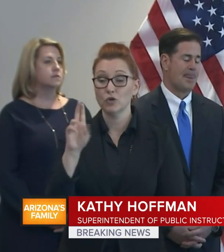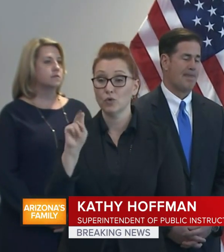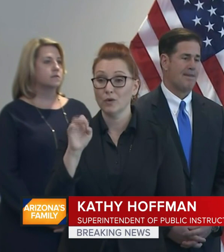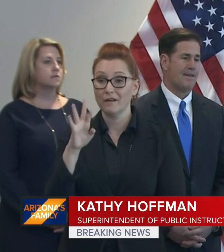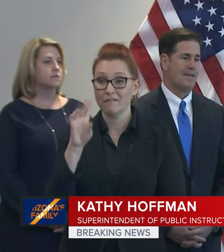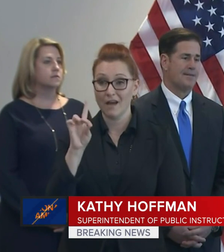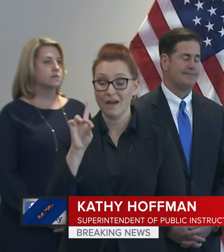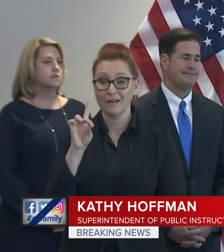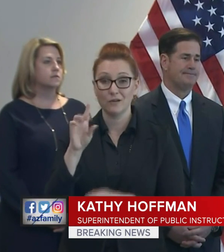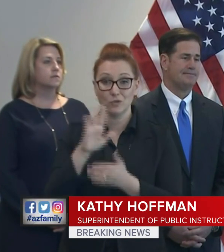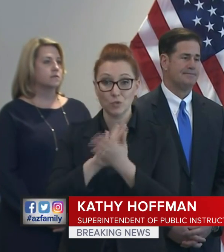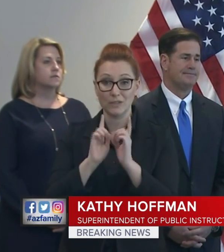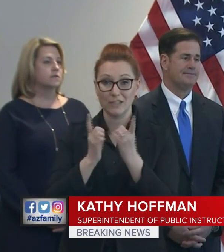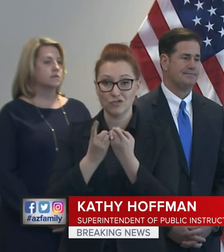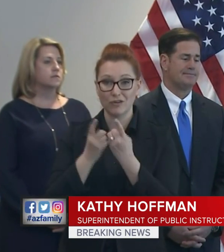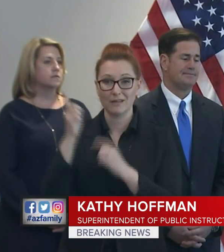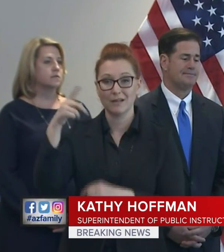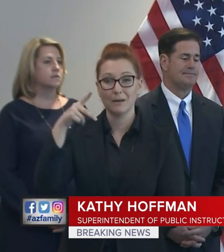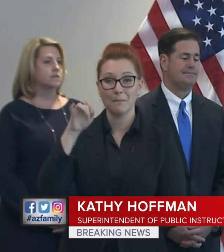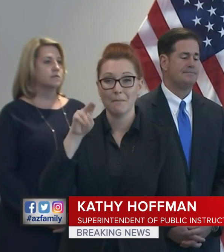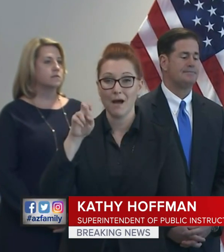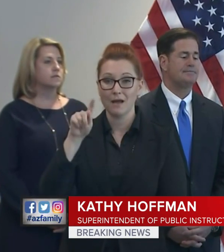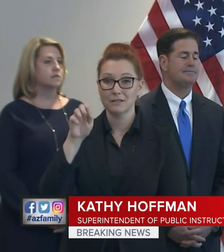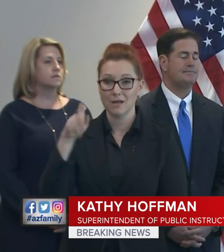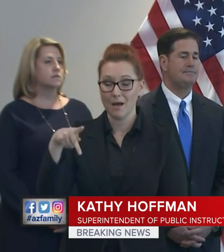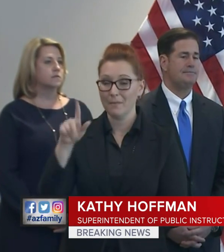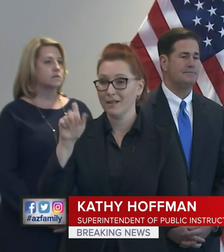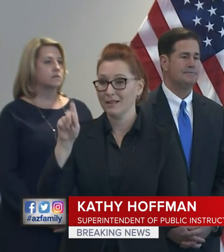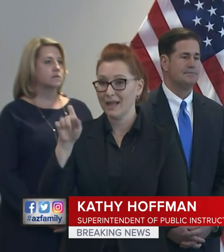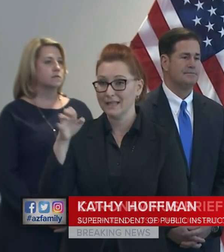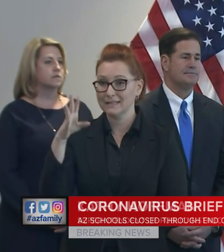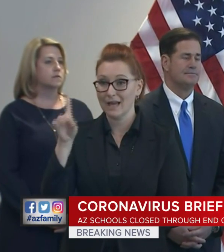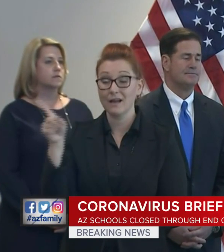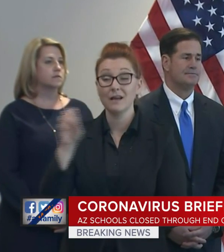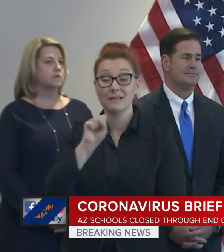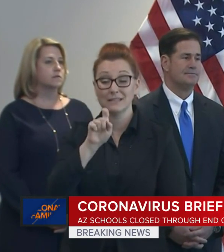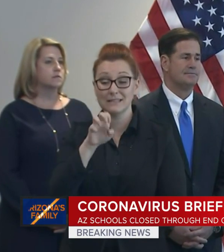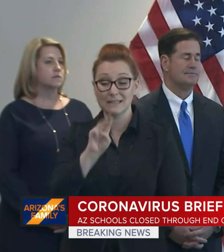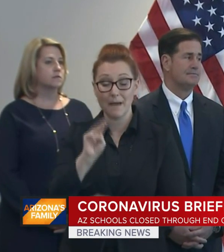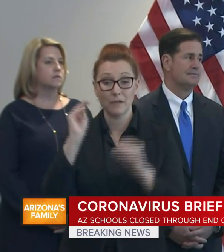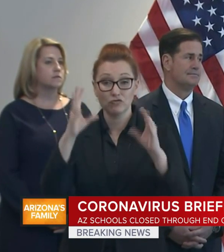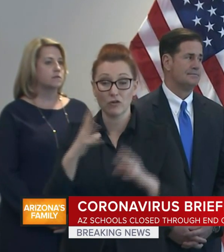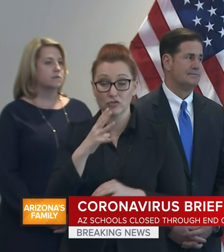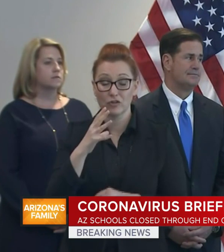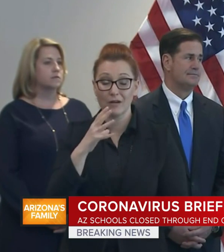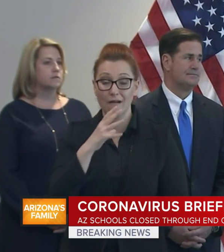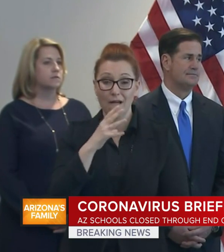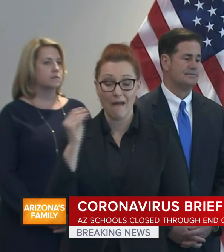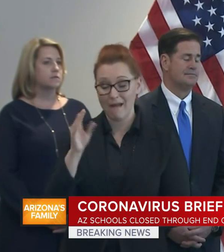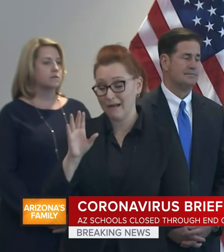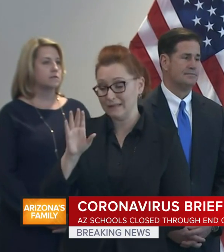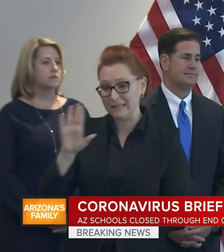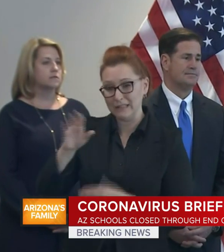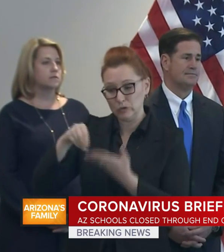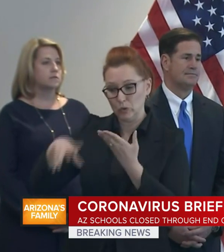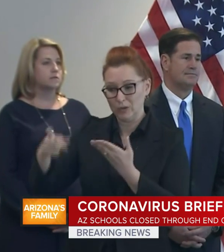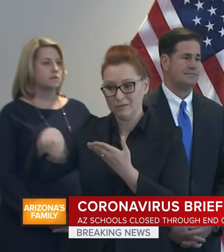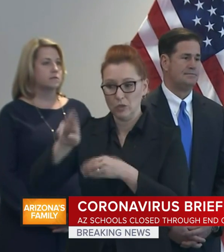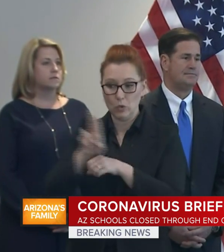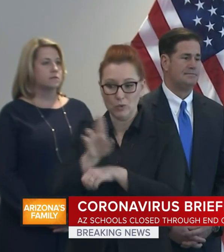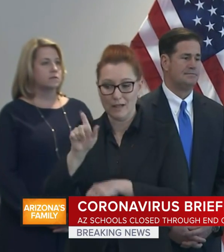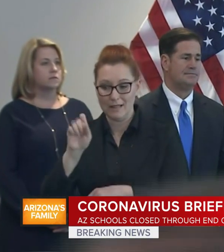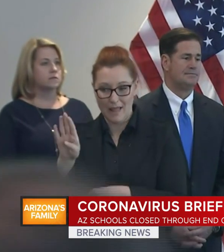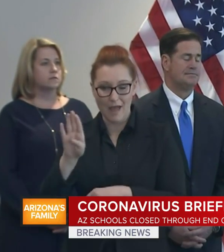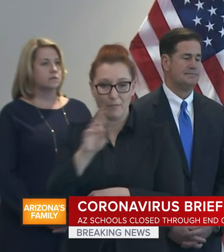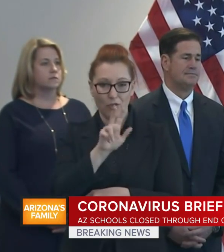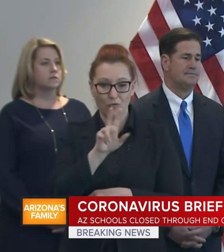Pine Top Lakeside, lead STEM instructor Mr. Kevin Woolridge and a few of his students are using their lab's